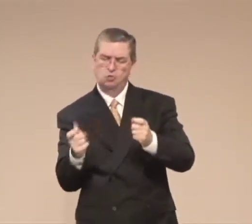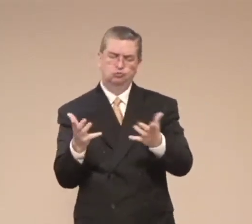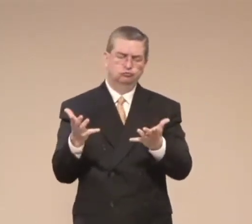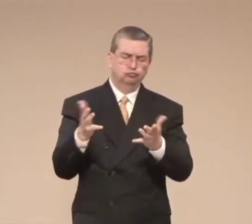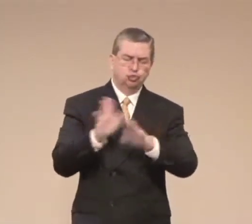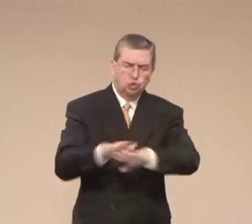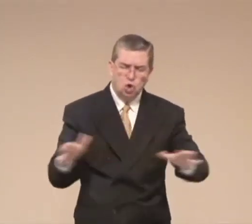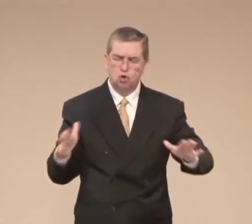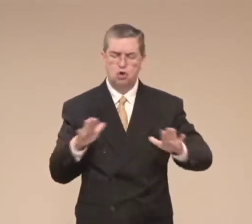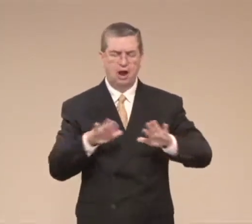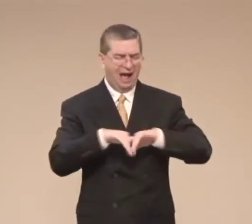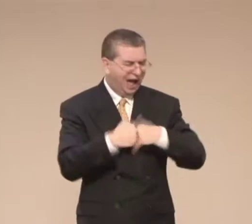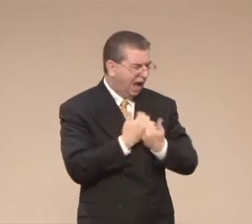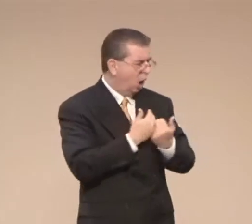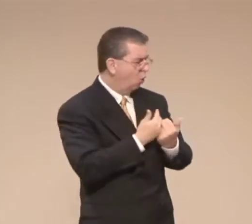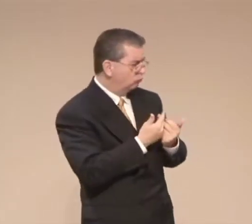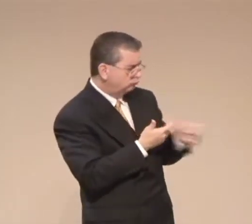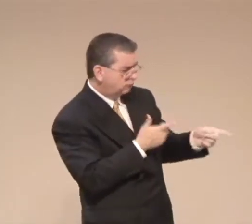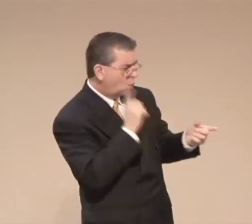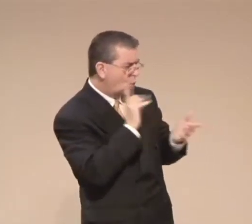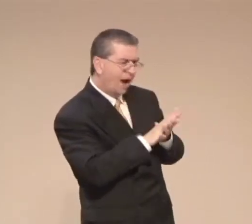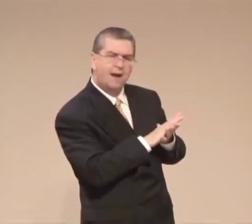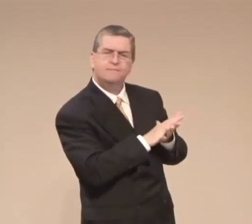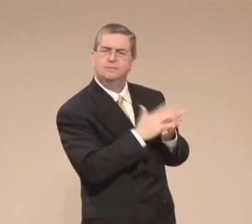How to manage my children, not to oppress them.